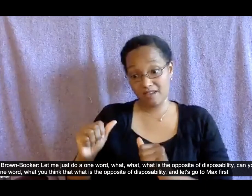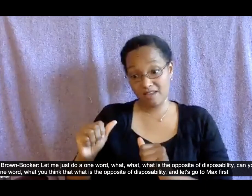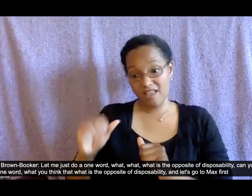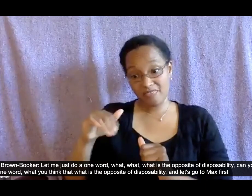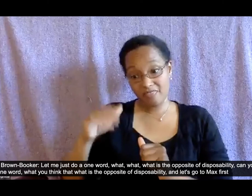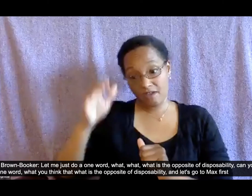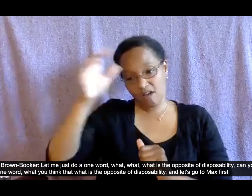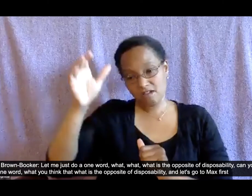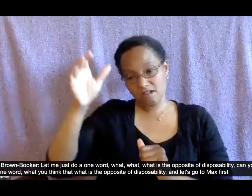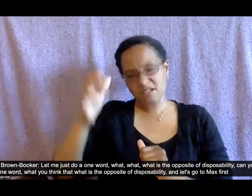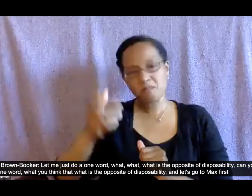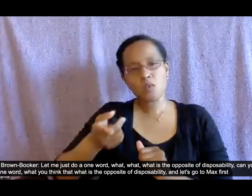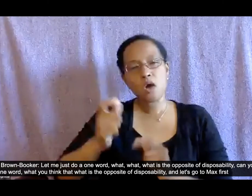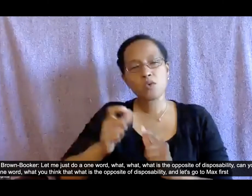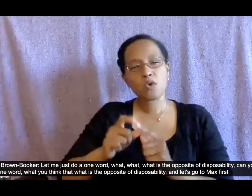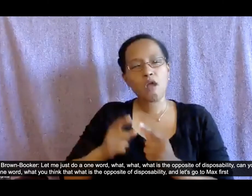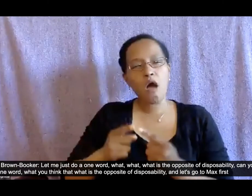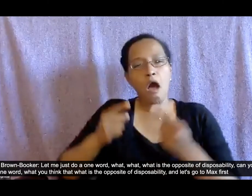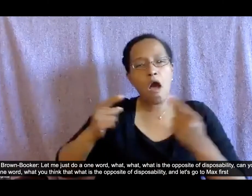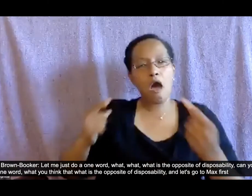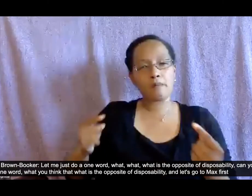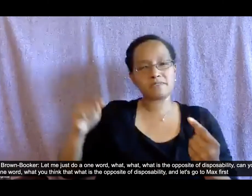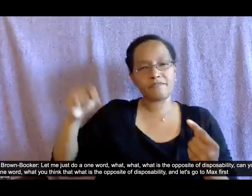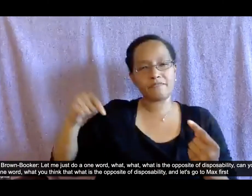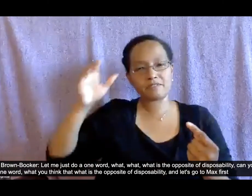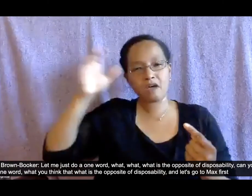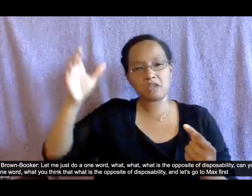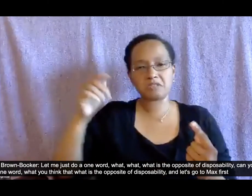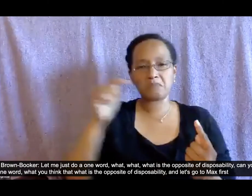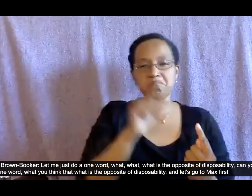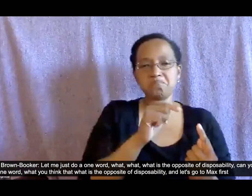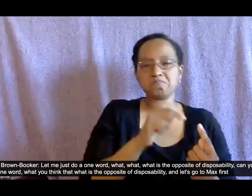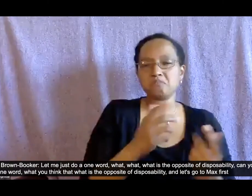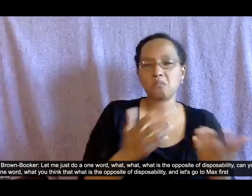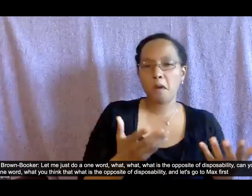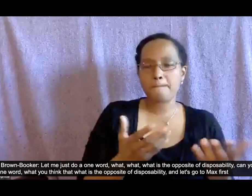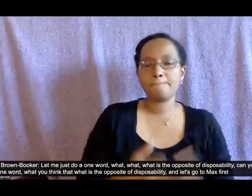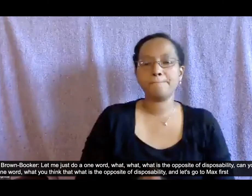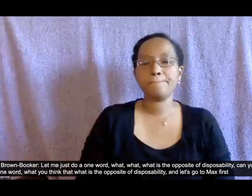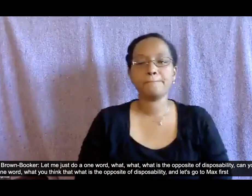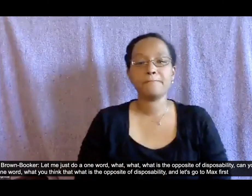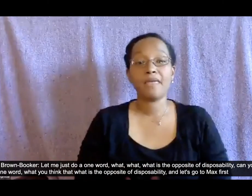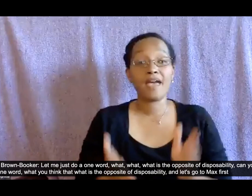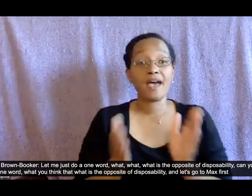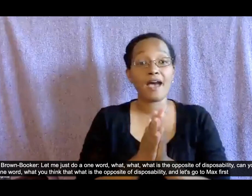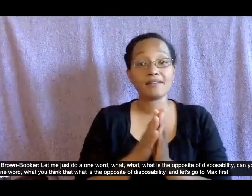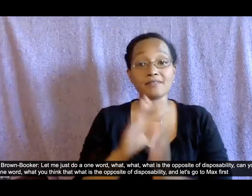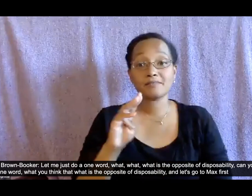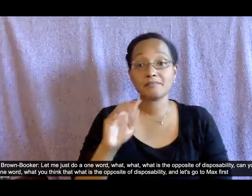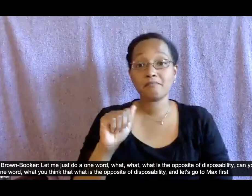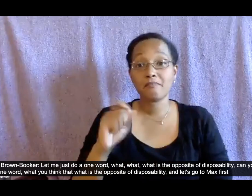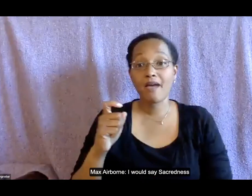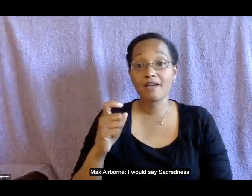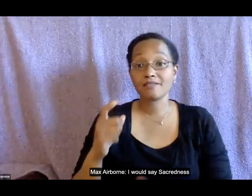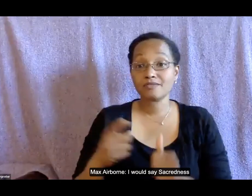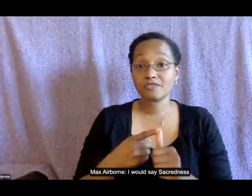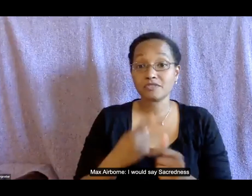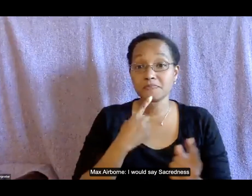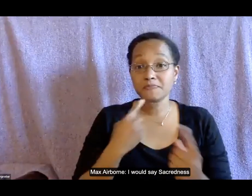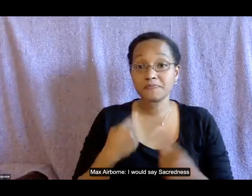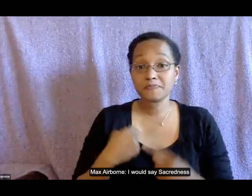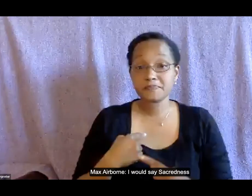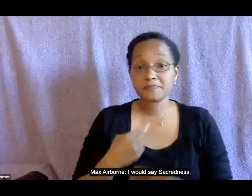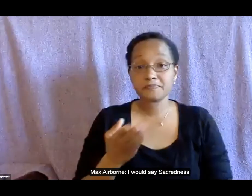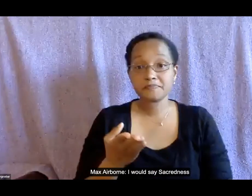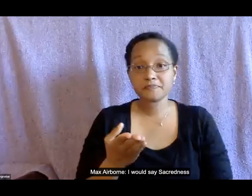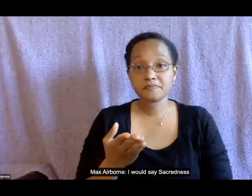disposability and let's go to max first i would say